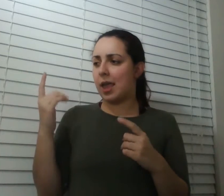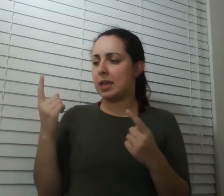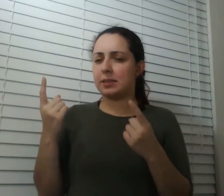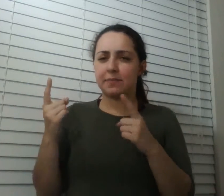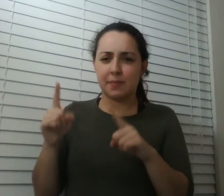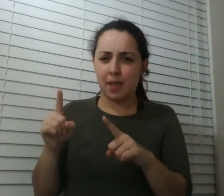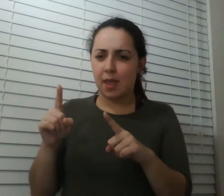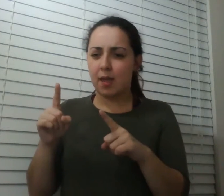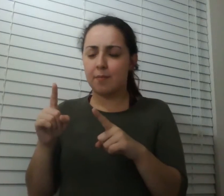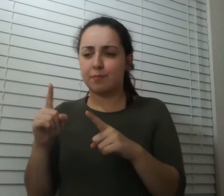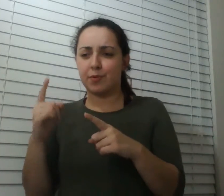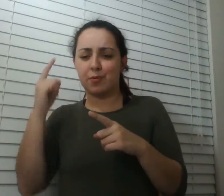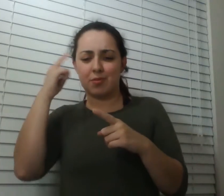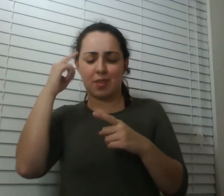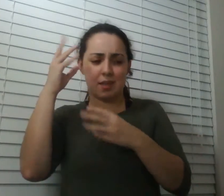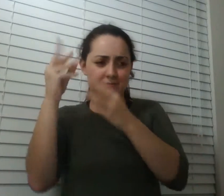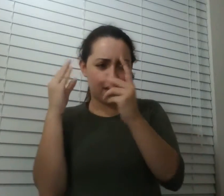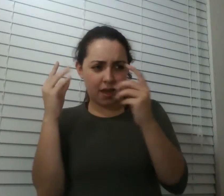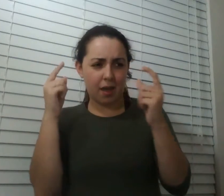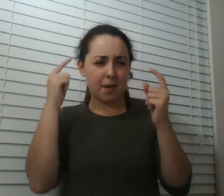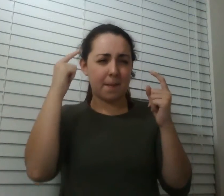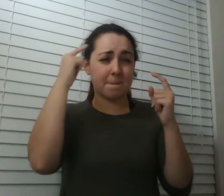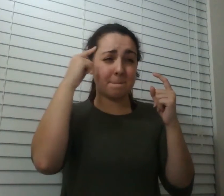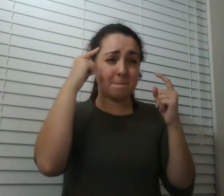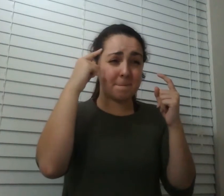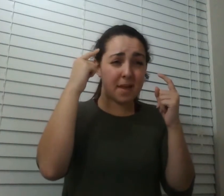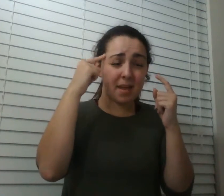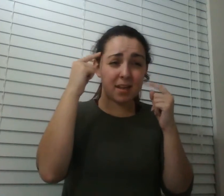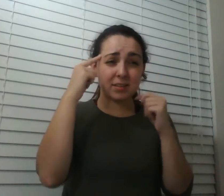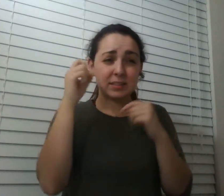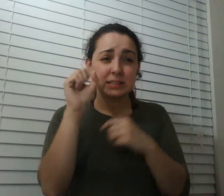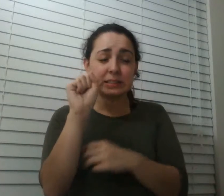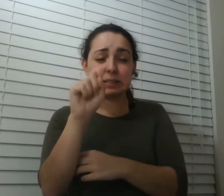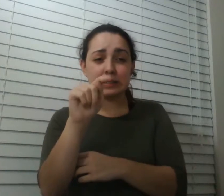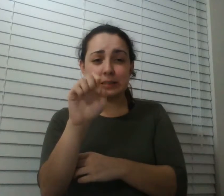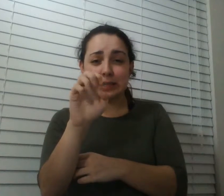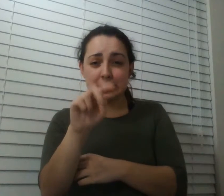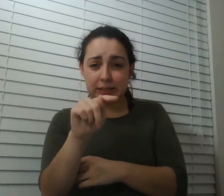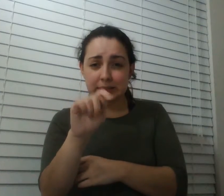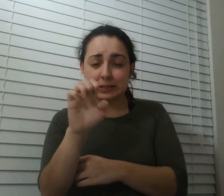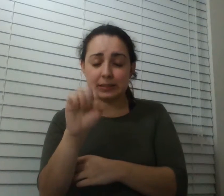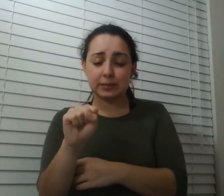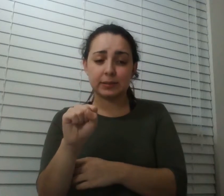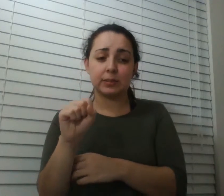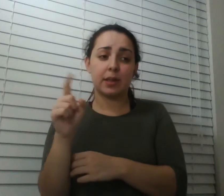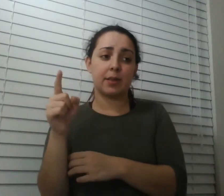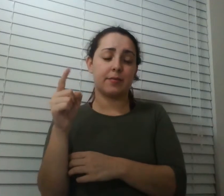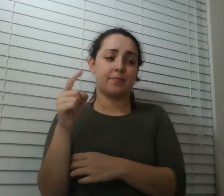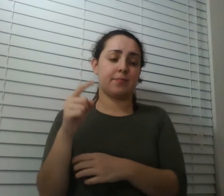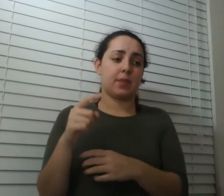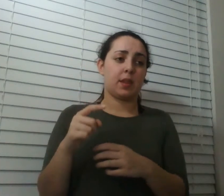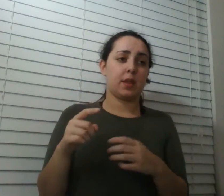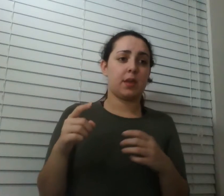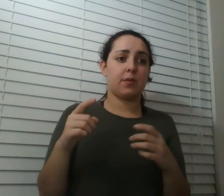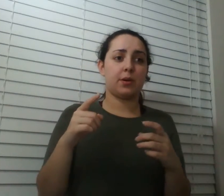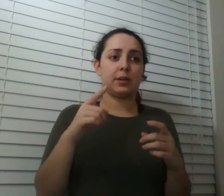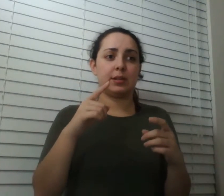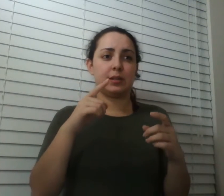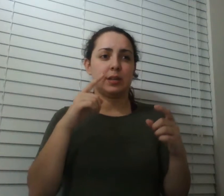states maybe because it's angry or scared he'll just drop his chin and look over the top and tear you apart his job